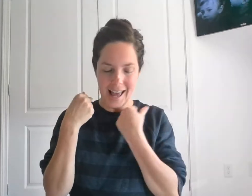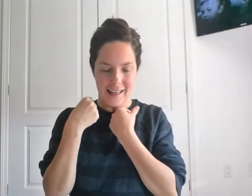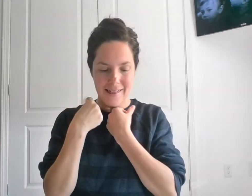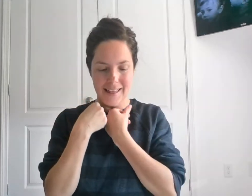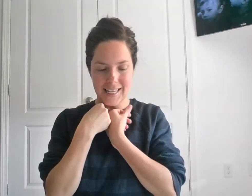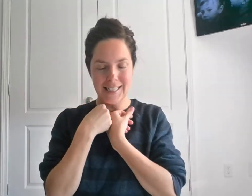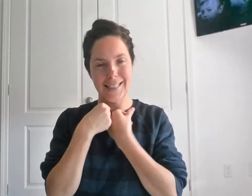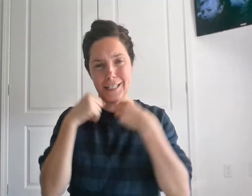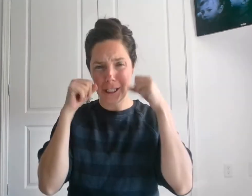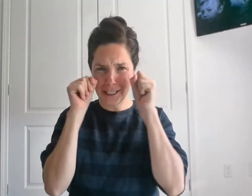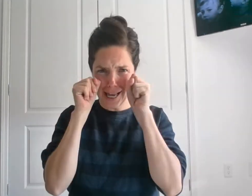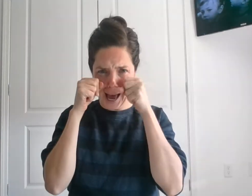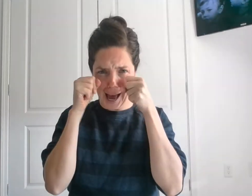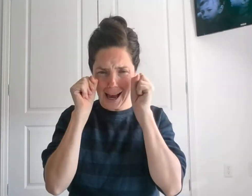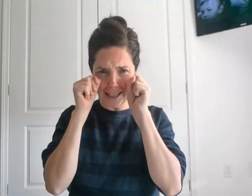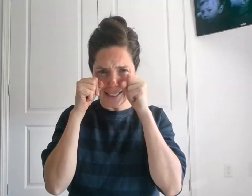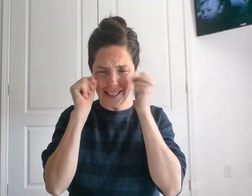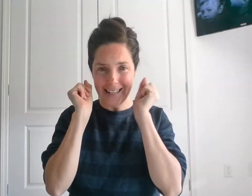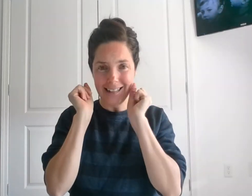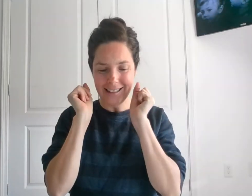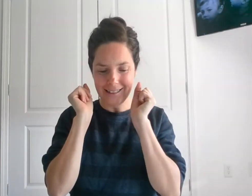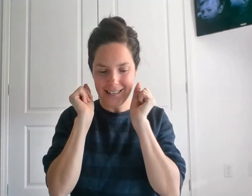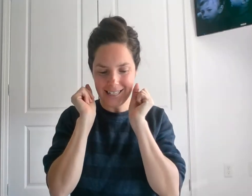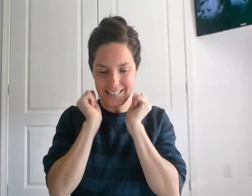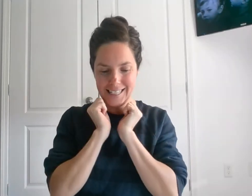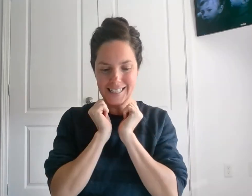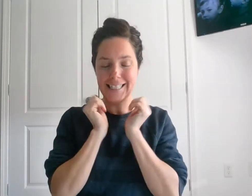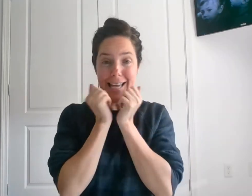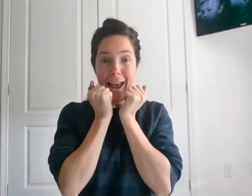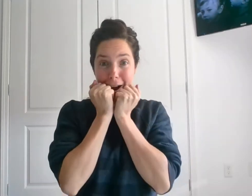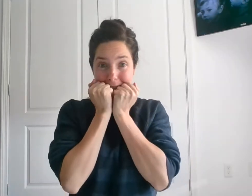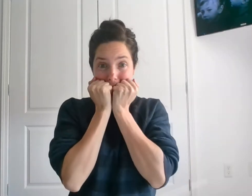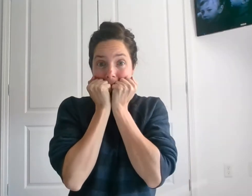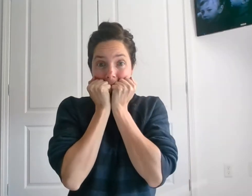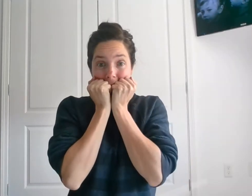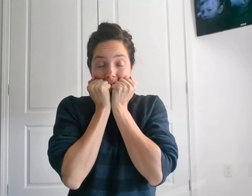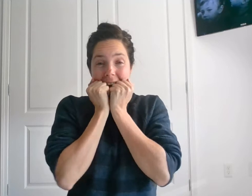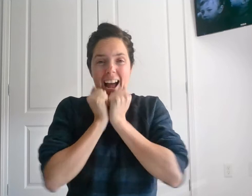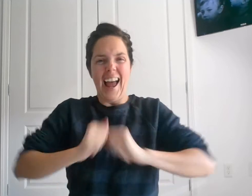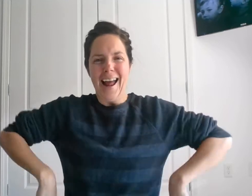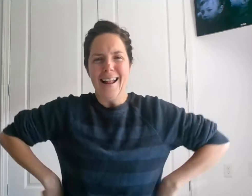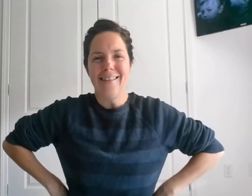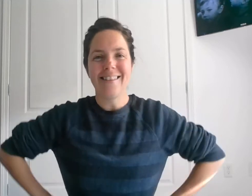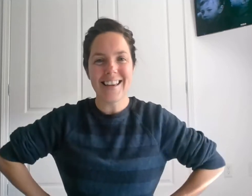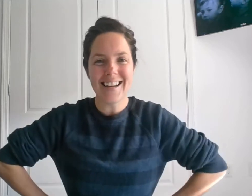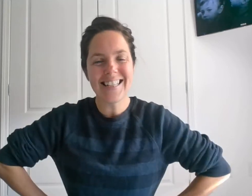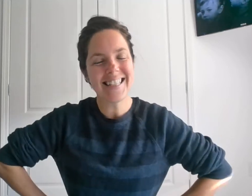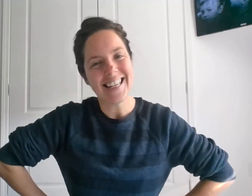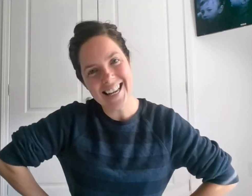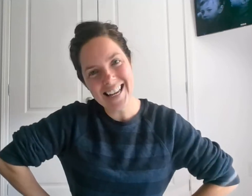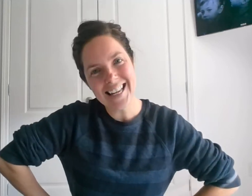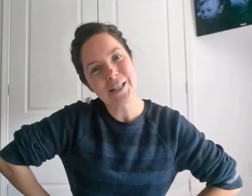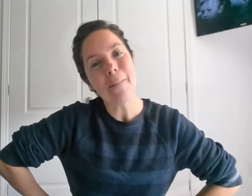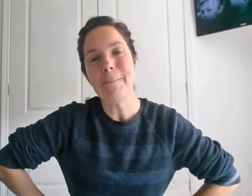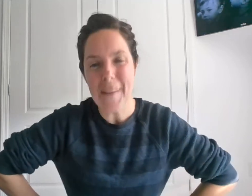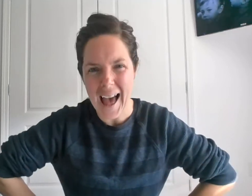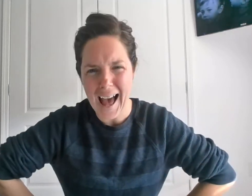This is sad. This is scared. And this is mad.